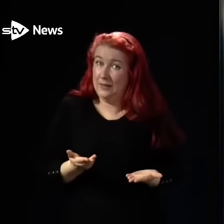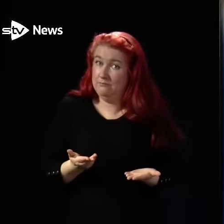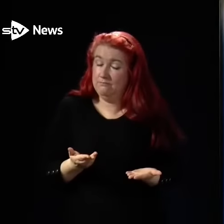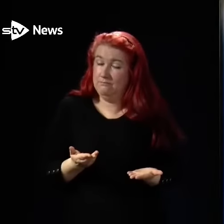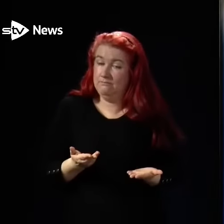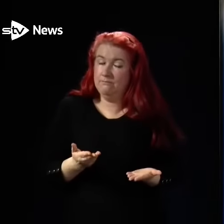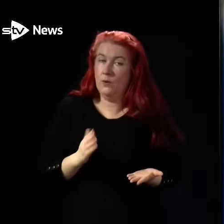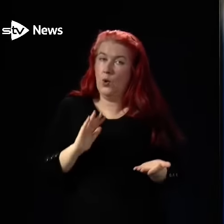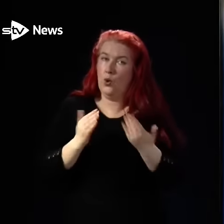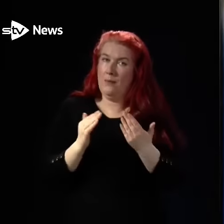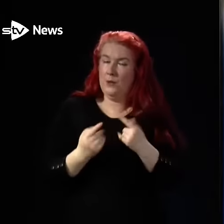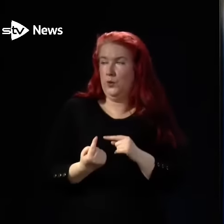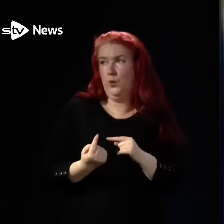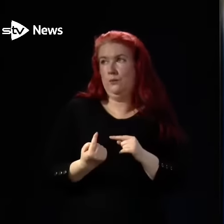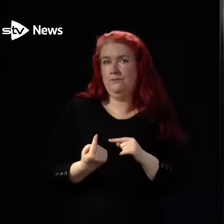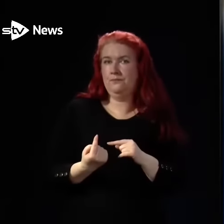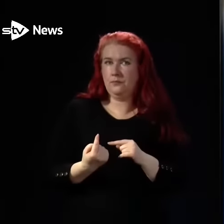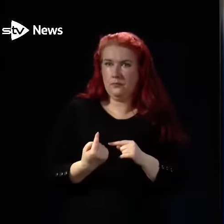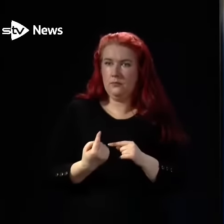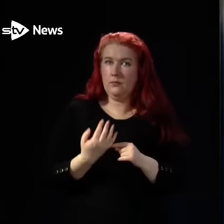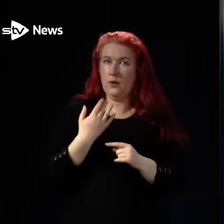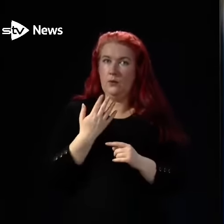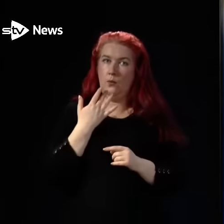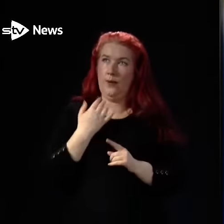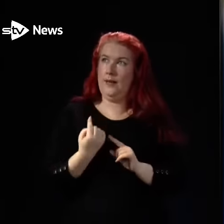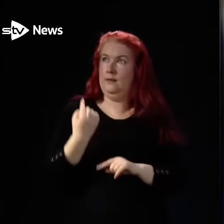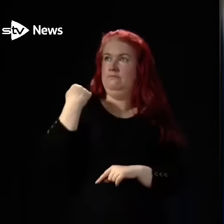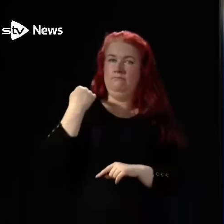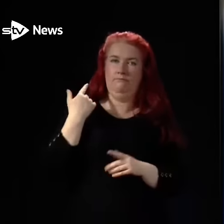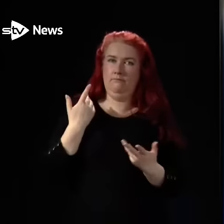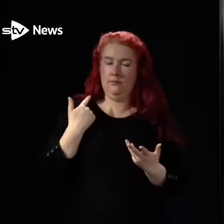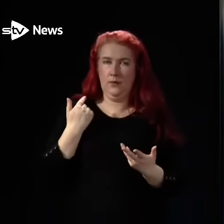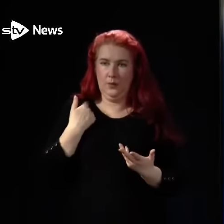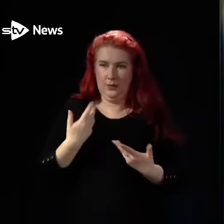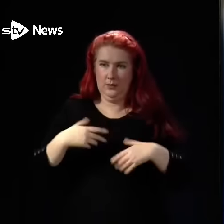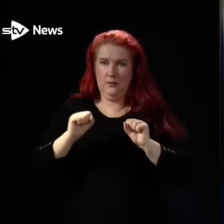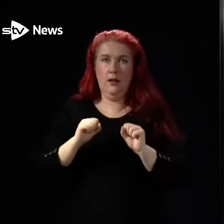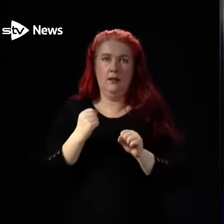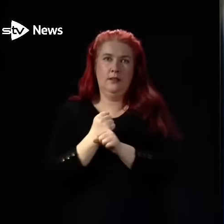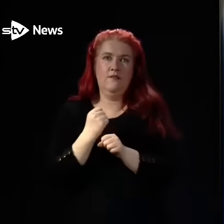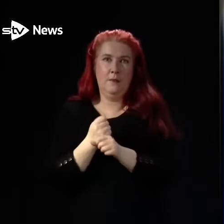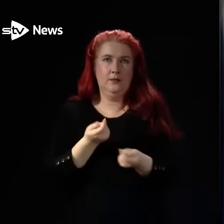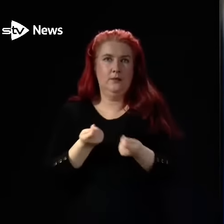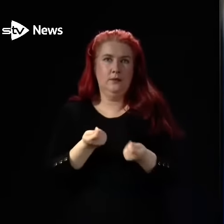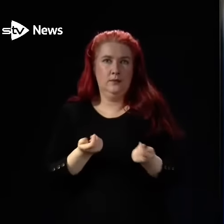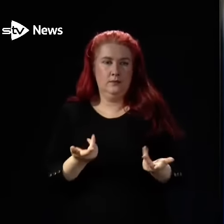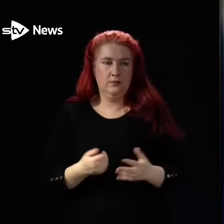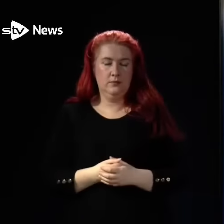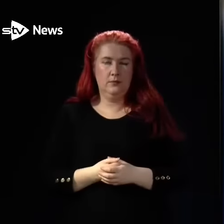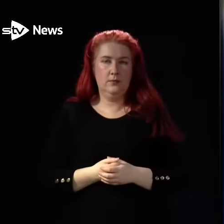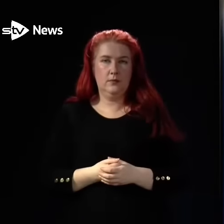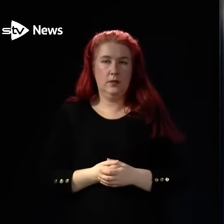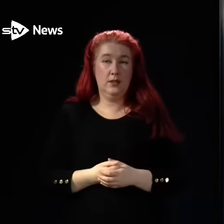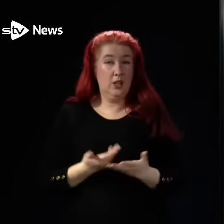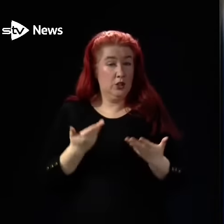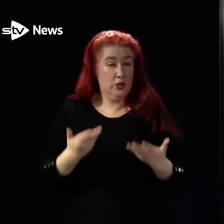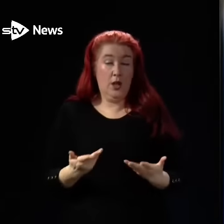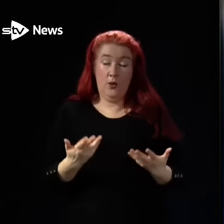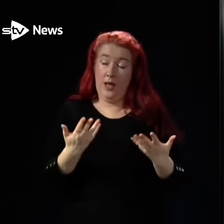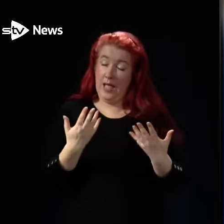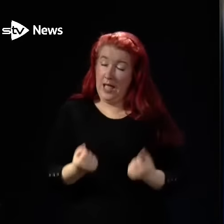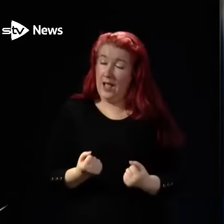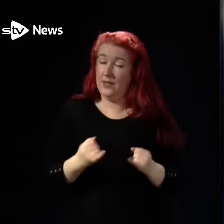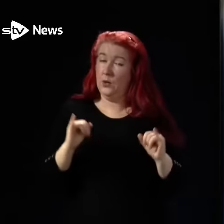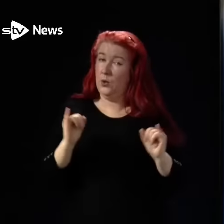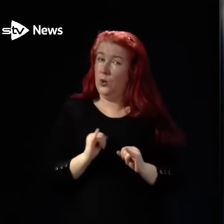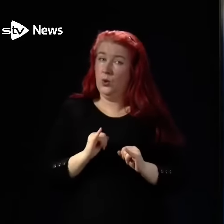the point at which my party came to government. We are facing very, very severe staffing